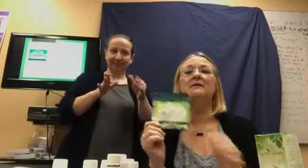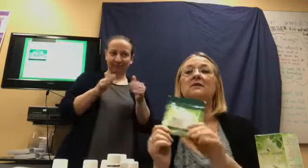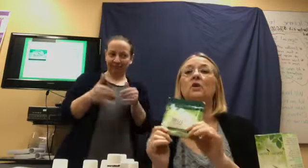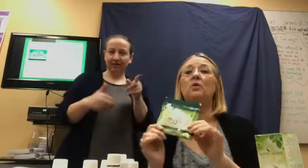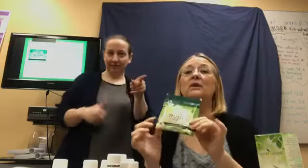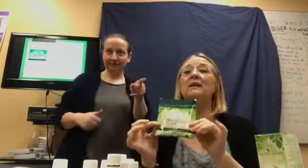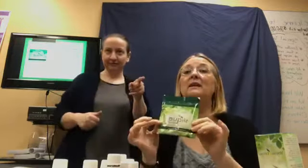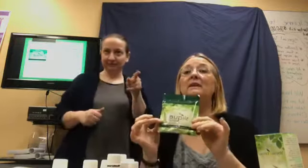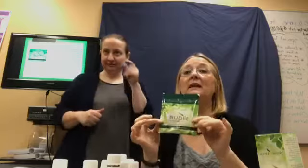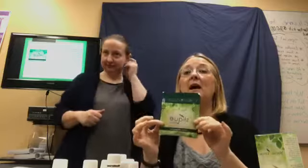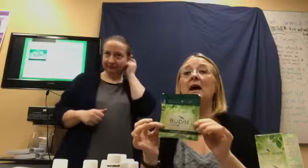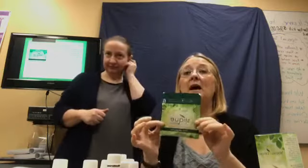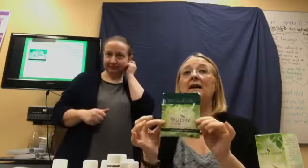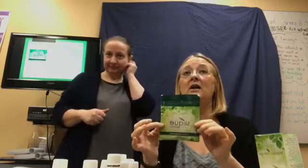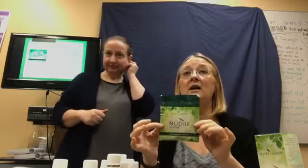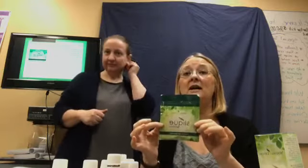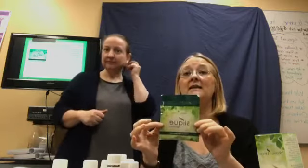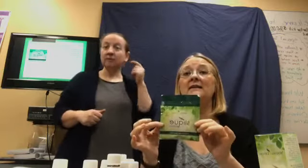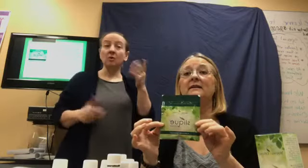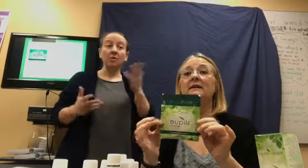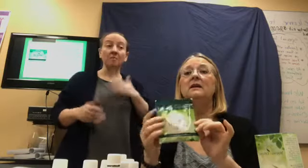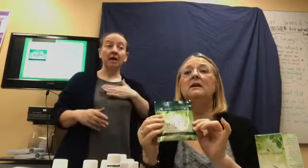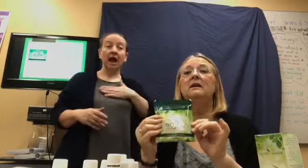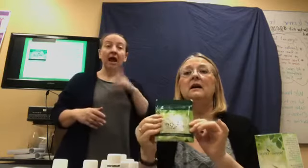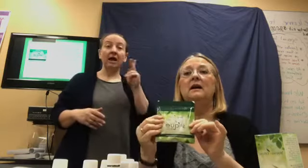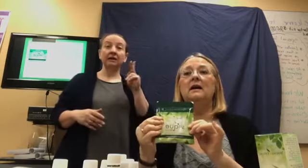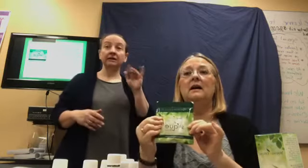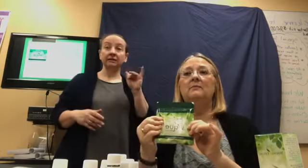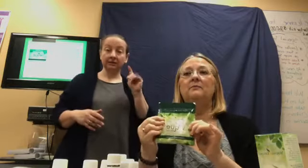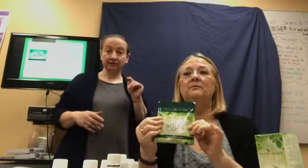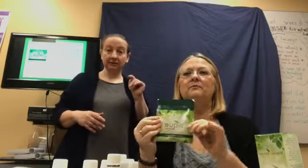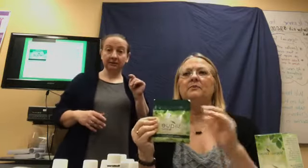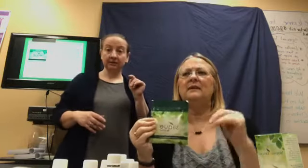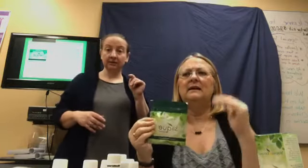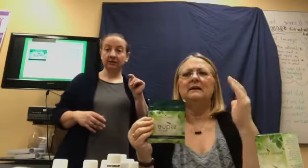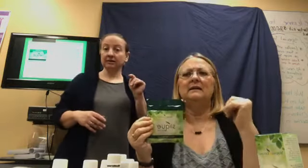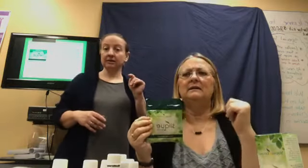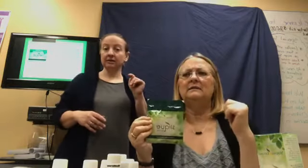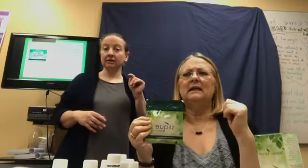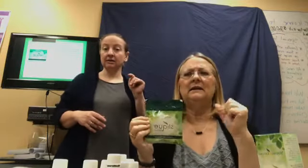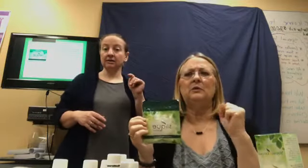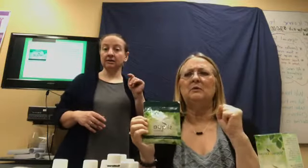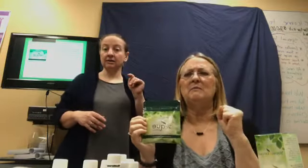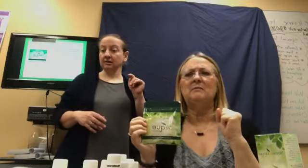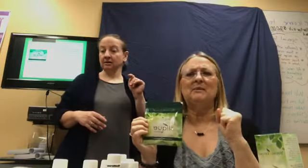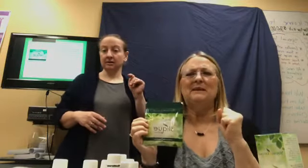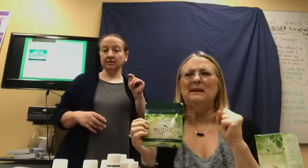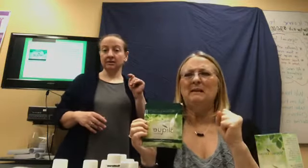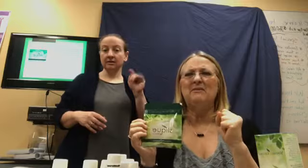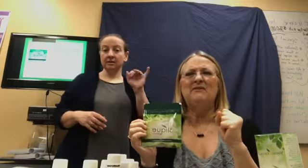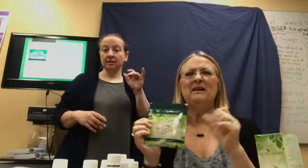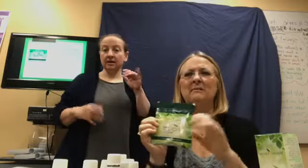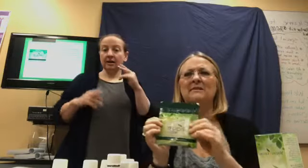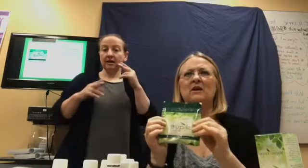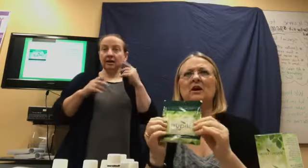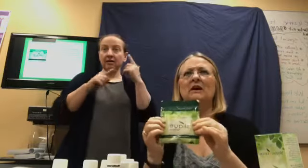So, the kit that I got, um, the, I don't remember the name of it, I'm sorry.